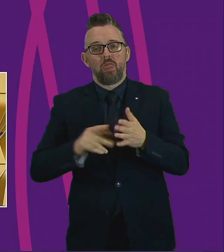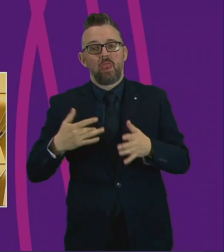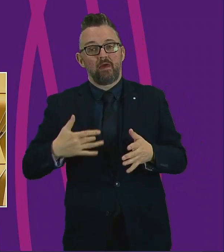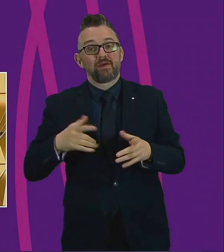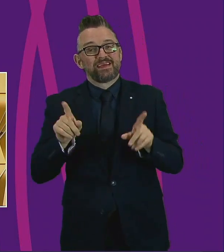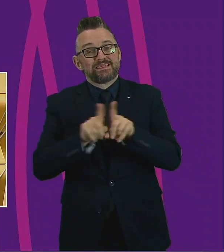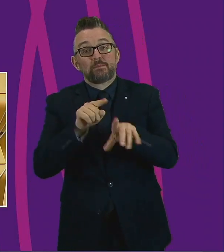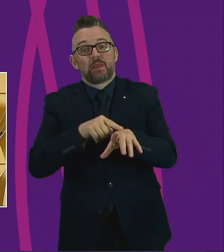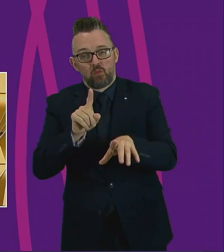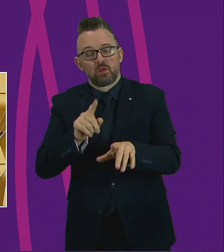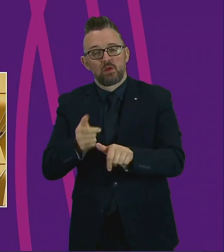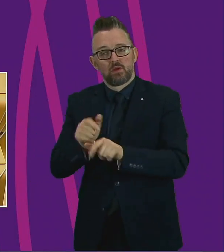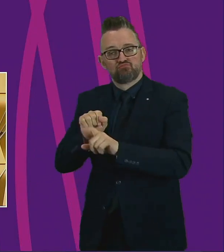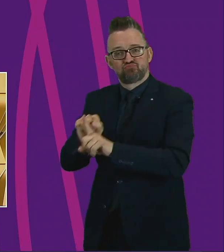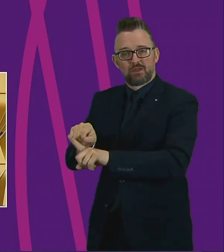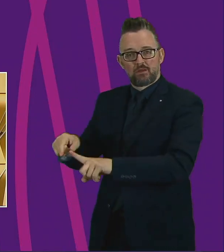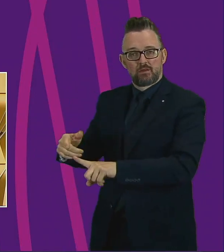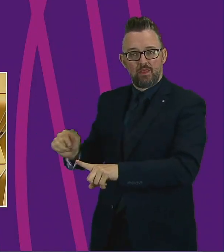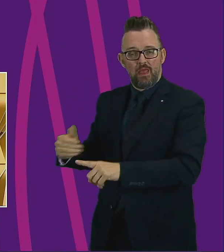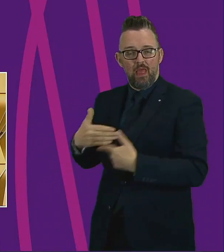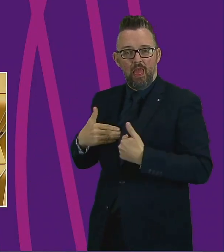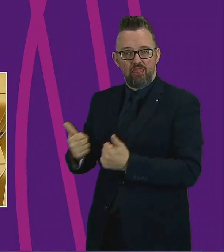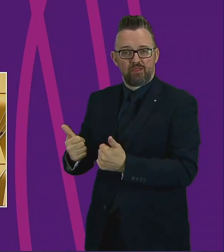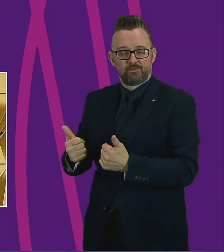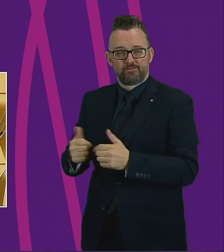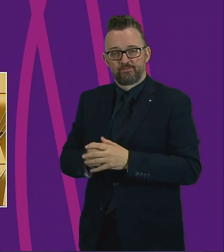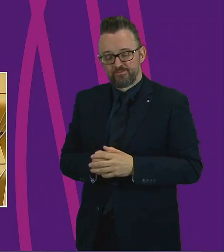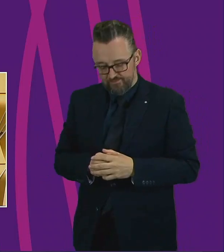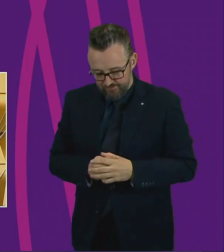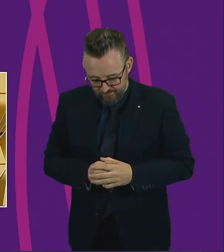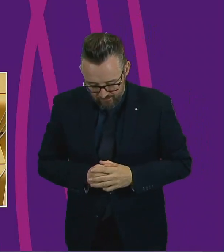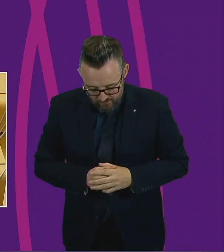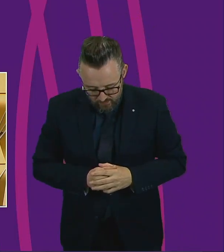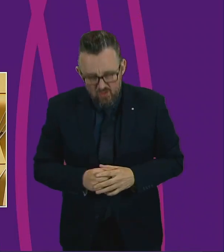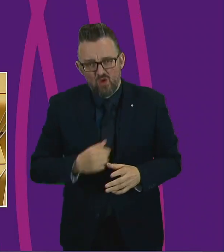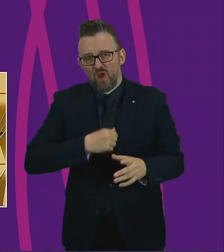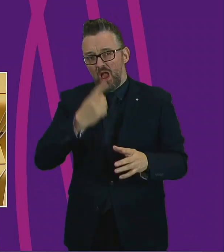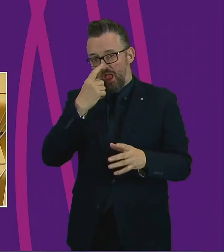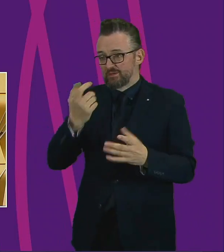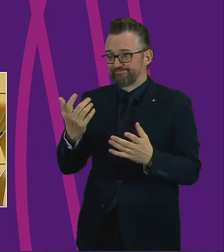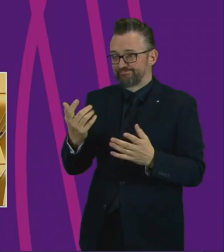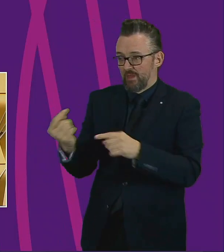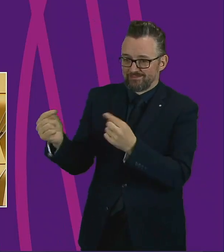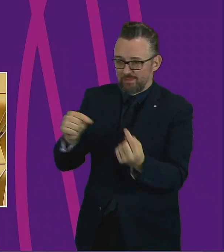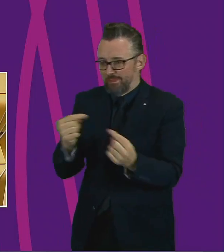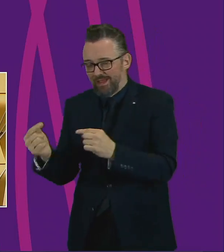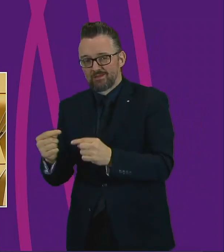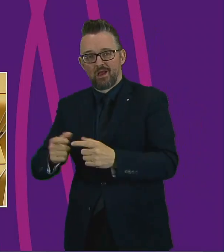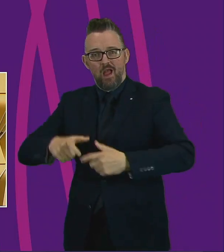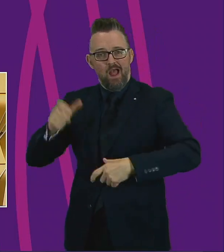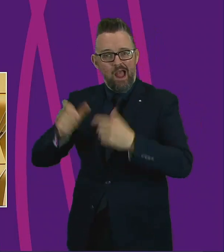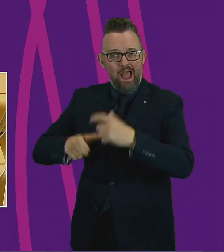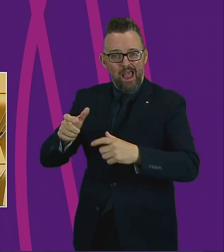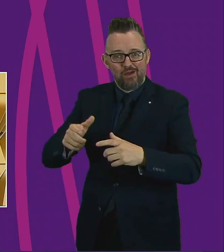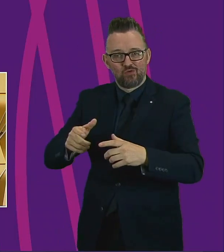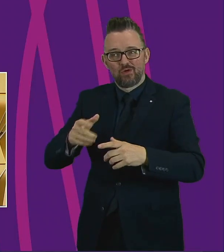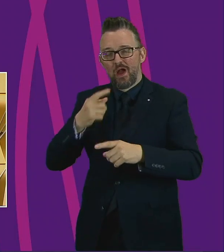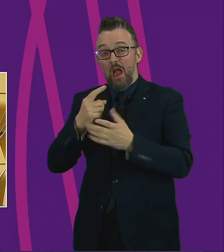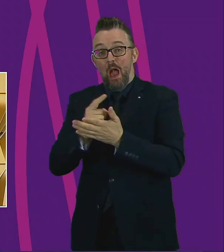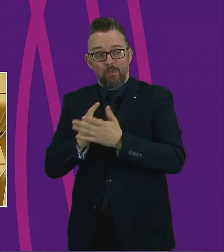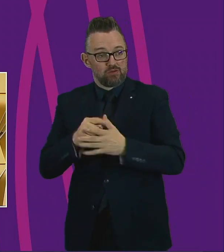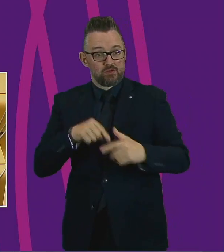at the same time. We can argue and discuss and debate, and no doubt one day we will, about how prepared we were for